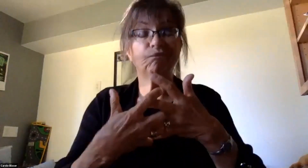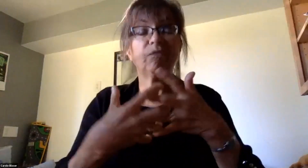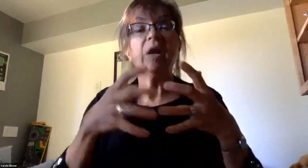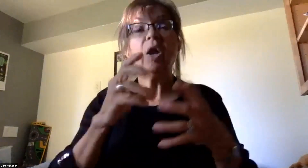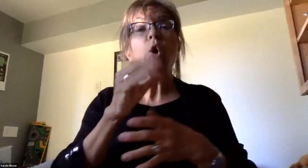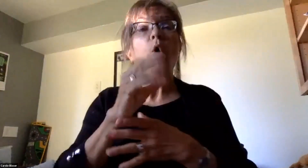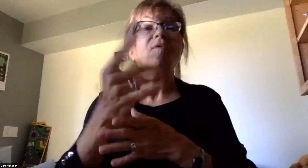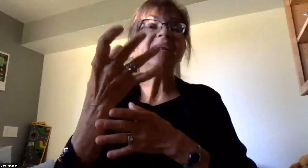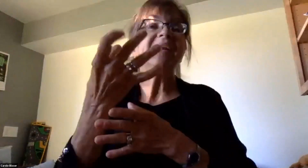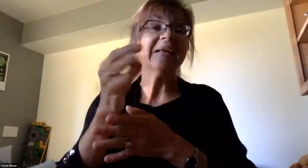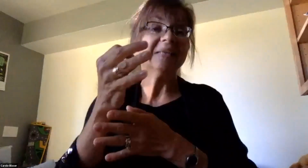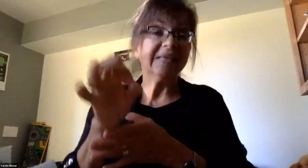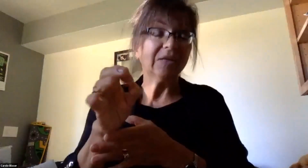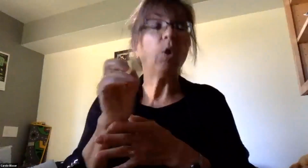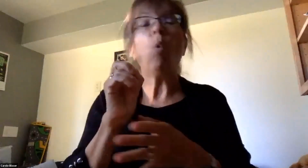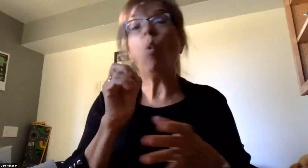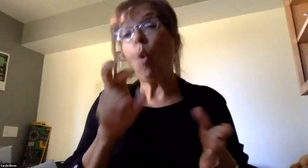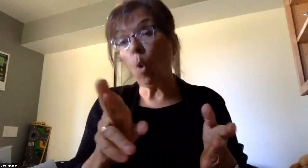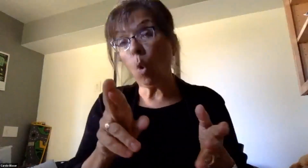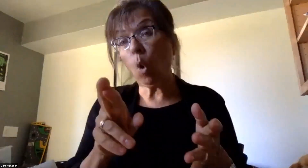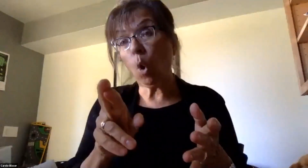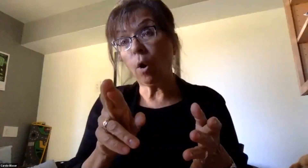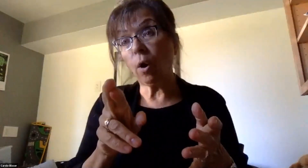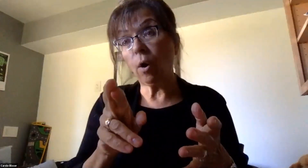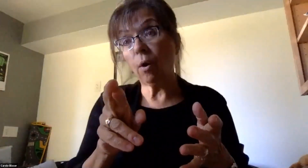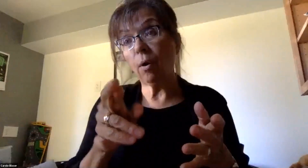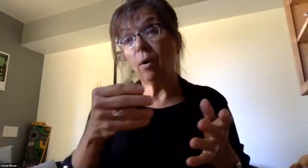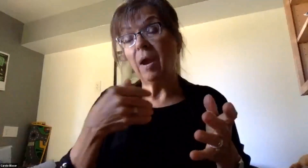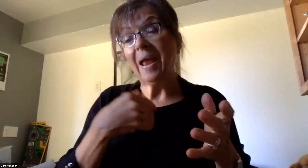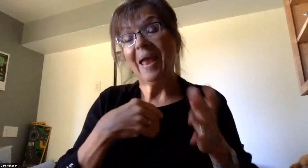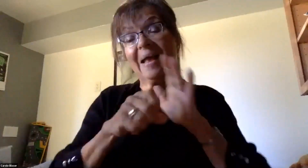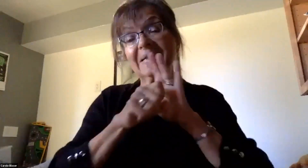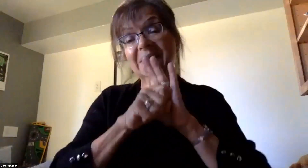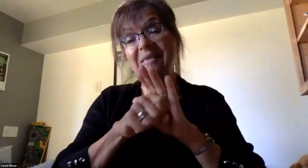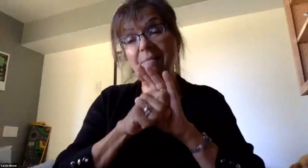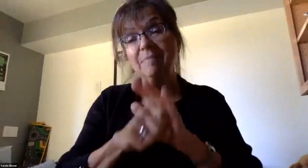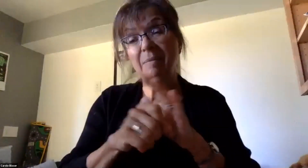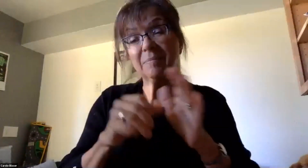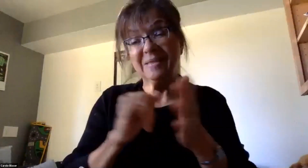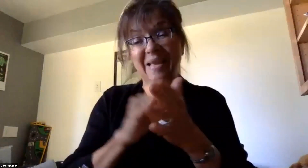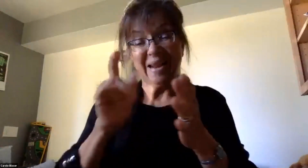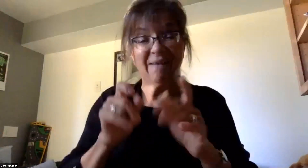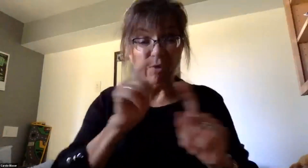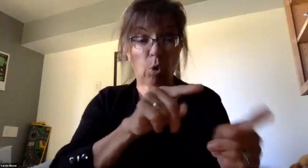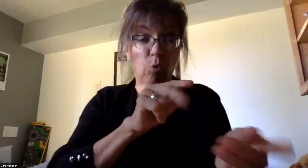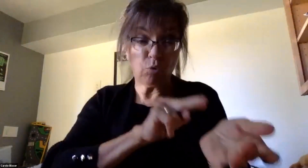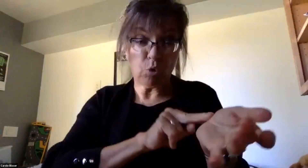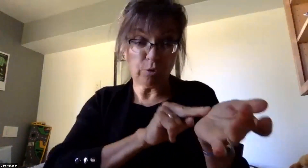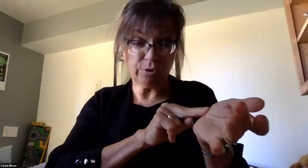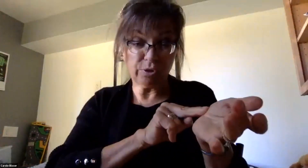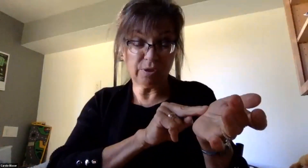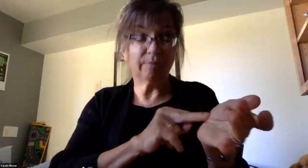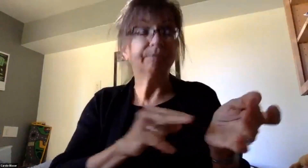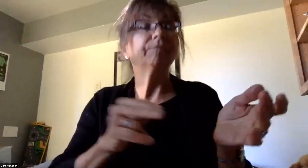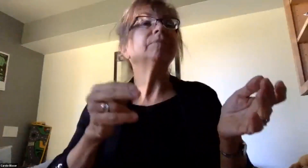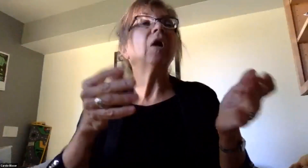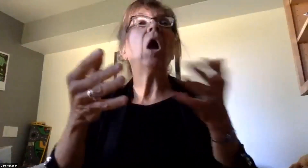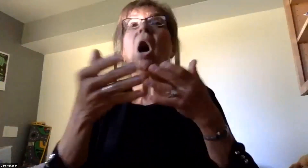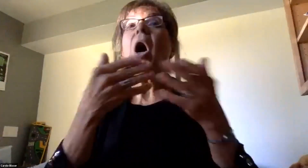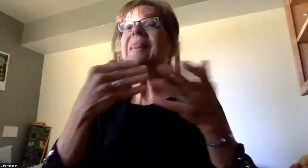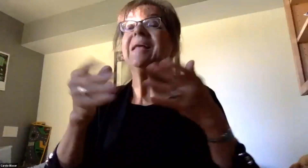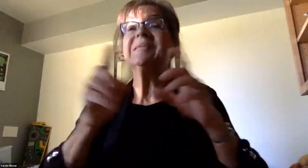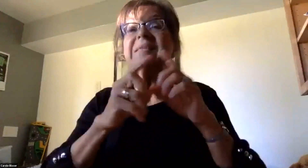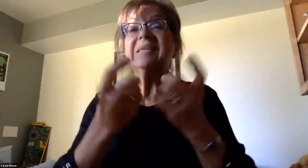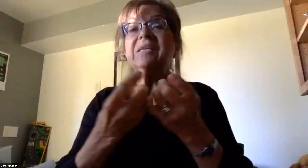health screen, or when a student presents with these symptoms requiring them to visit the nurse's office, unless the district has